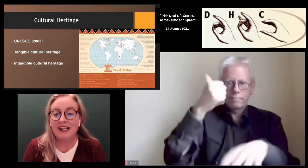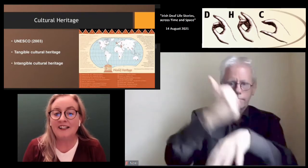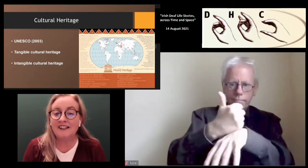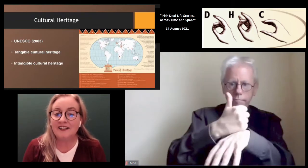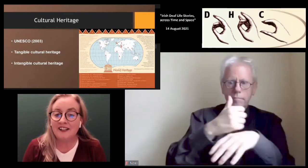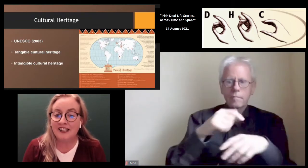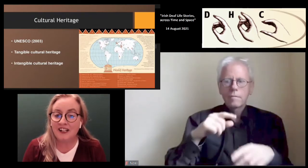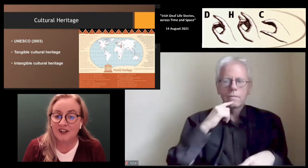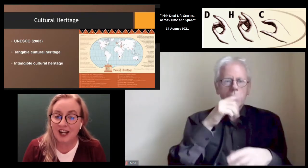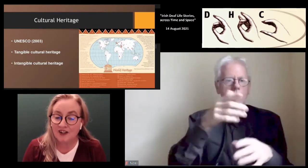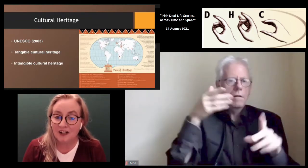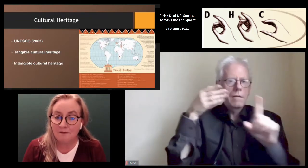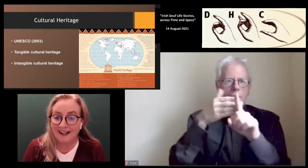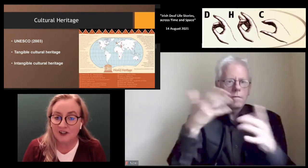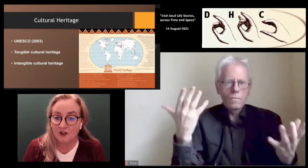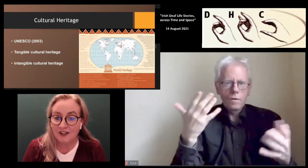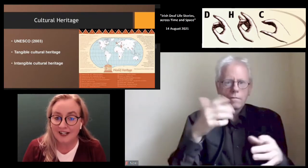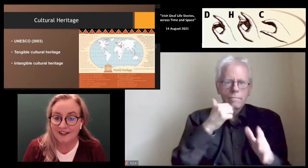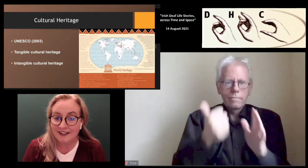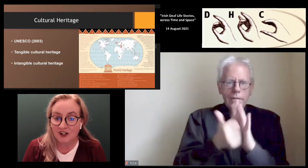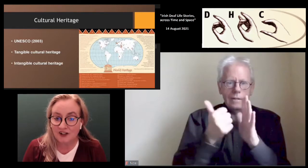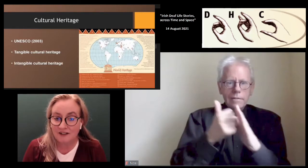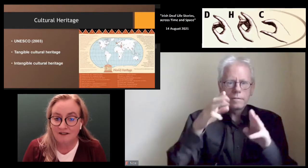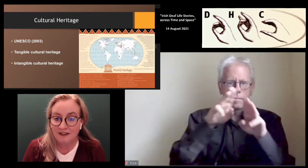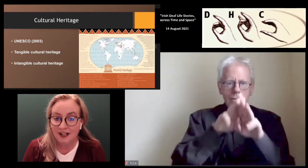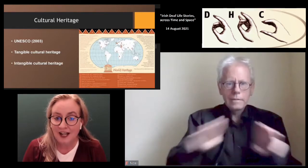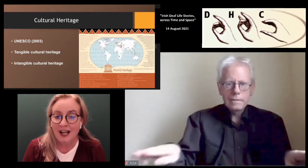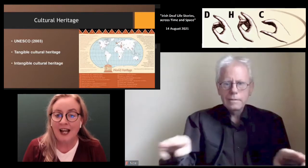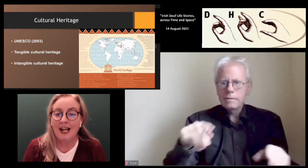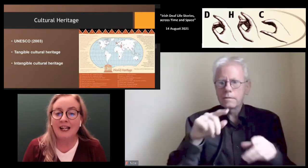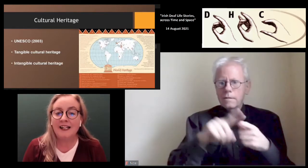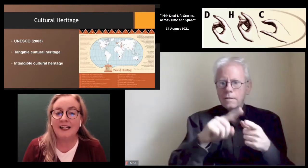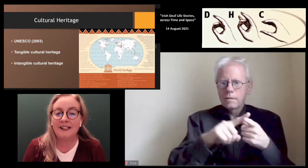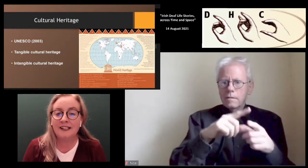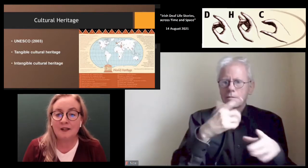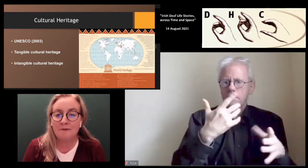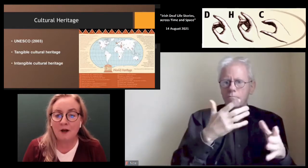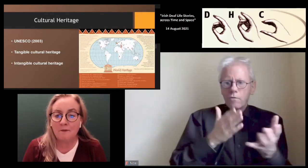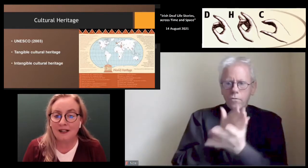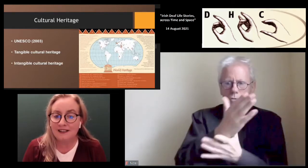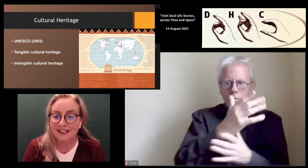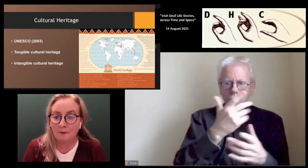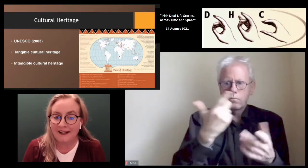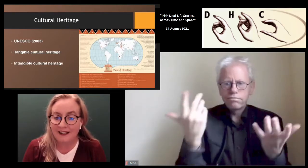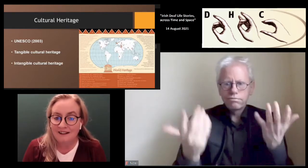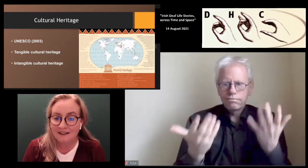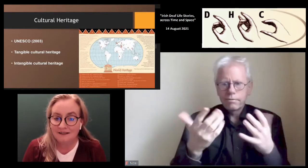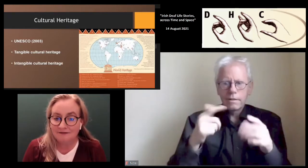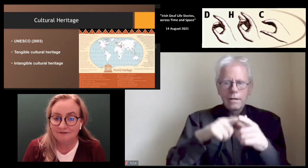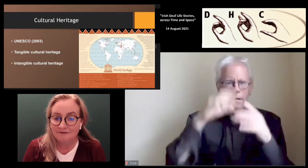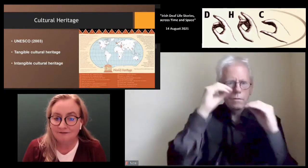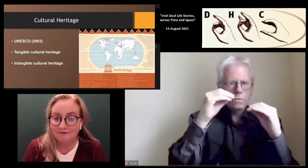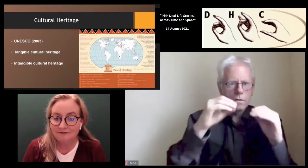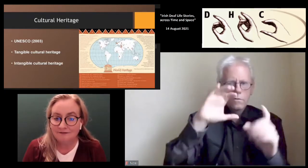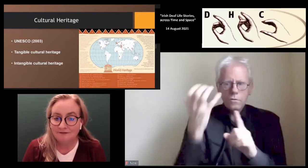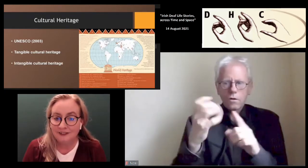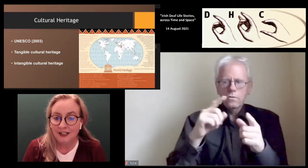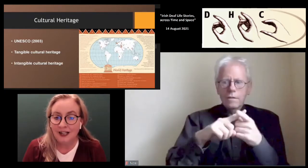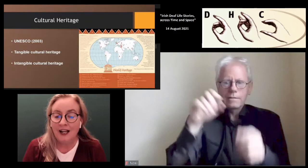It is an international-based organization, and it is about building peace